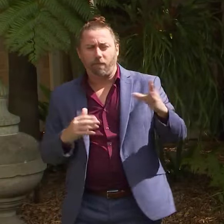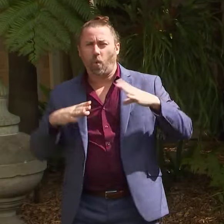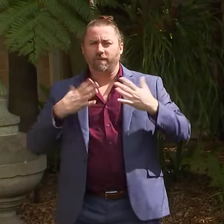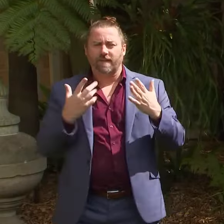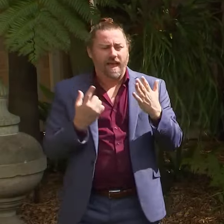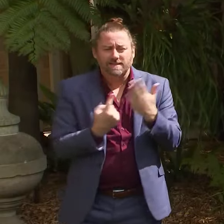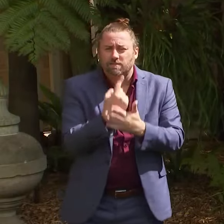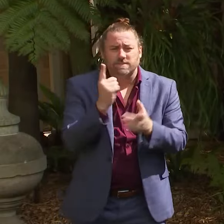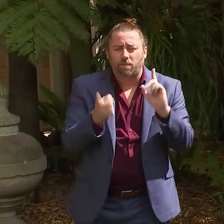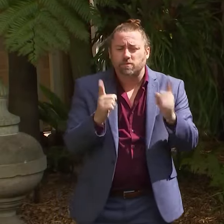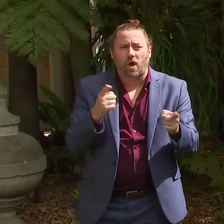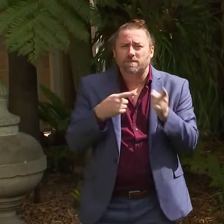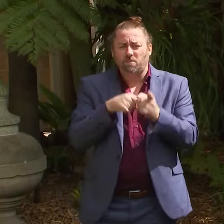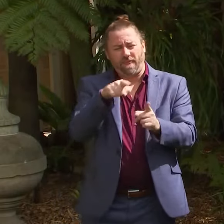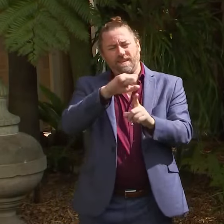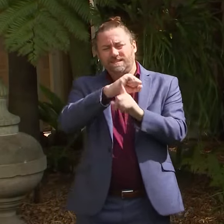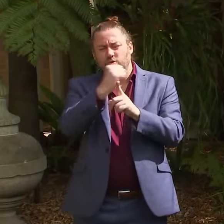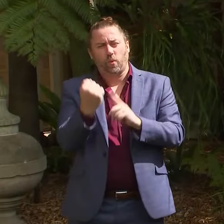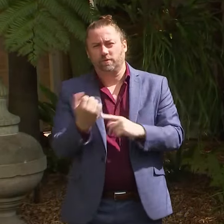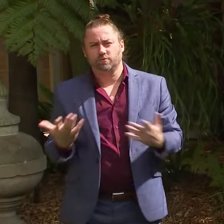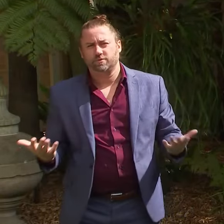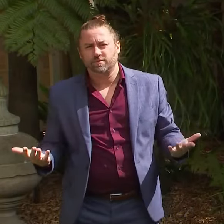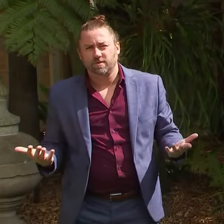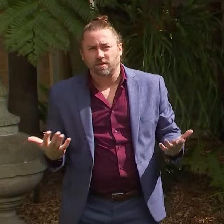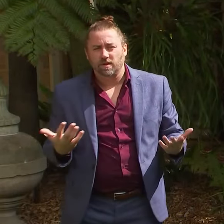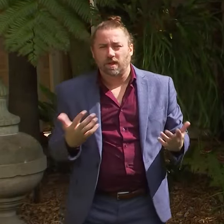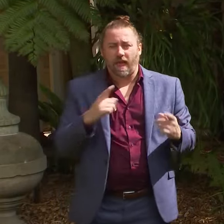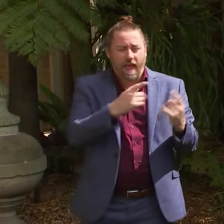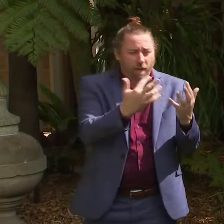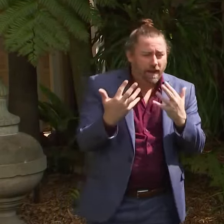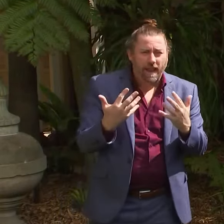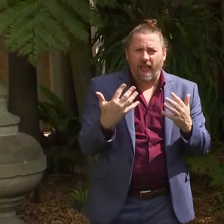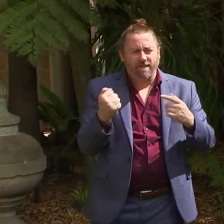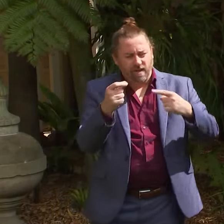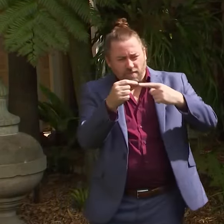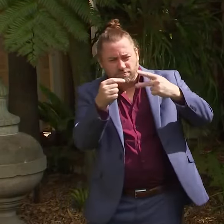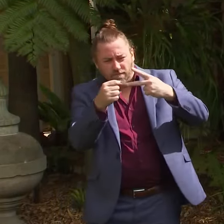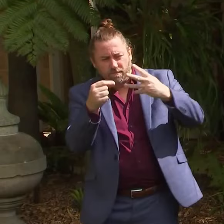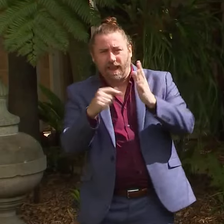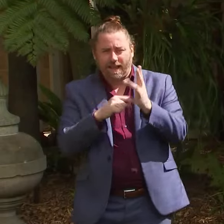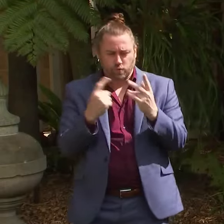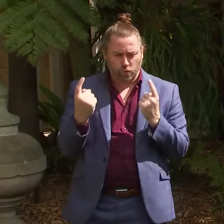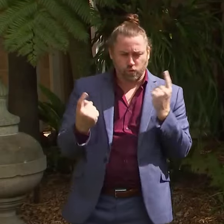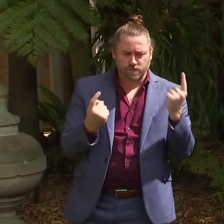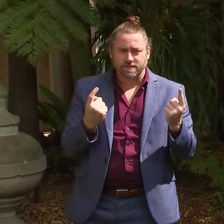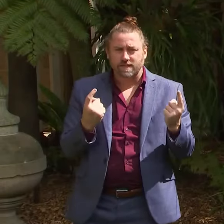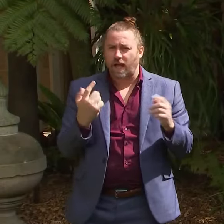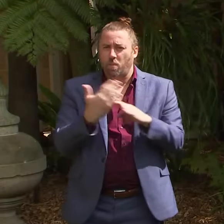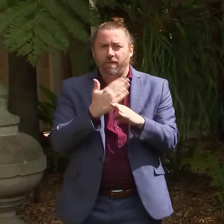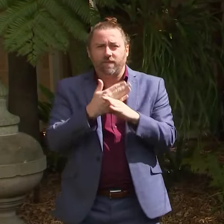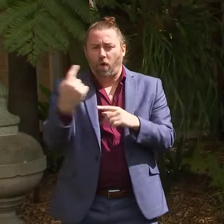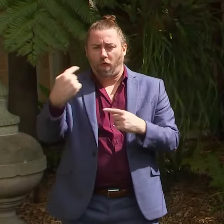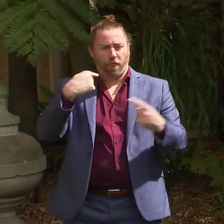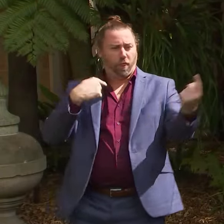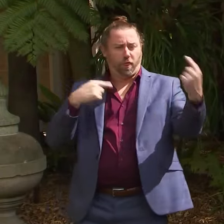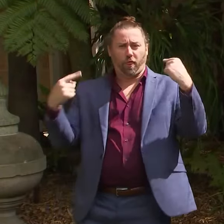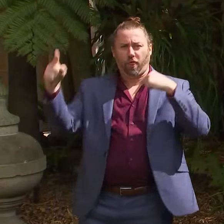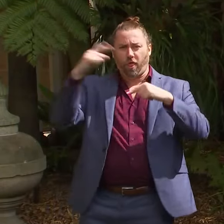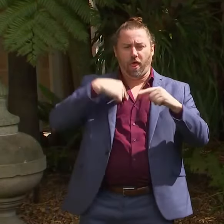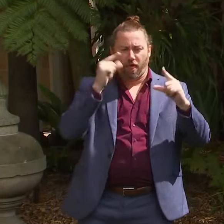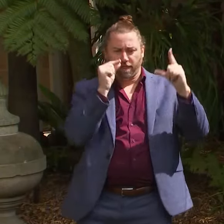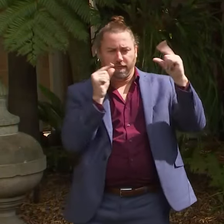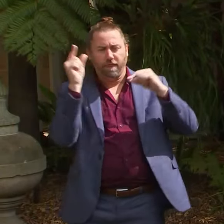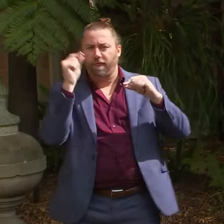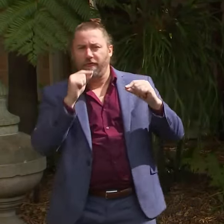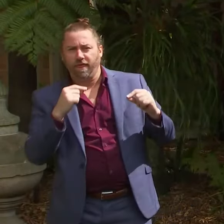it all depends on the circumstances. Uh, the quantum, whole range of factors. So, you know, before there's accusations that procurement criteria